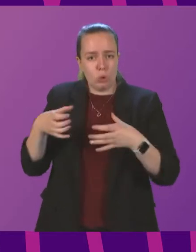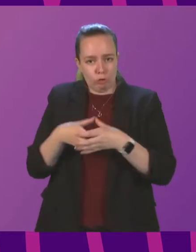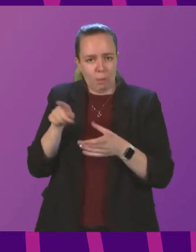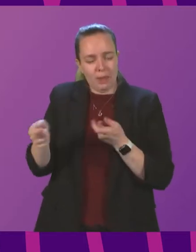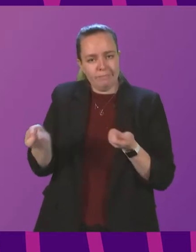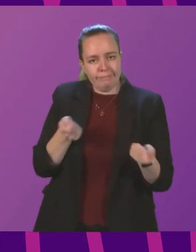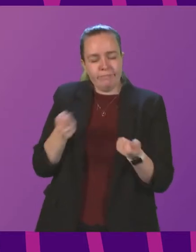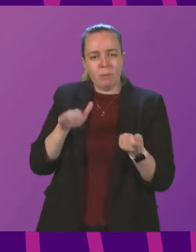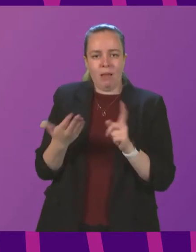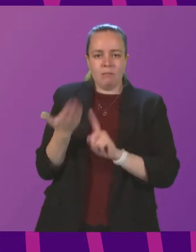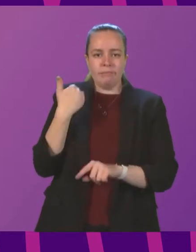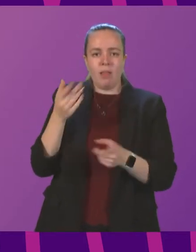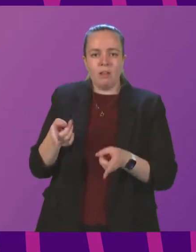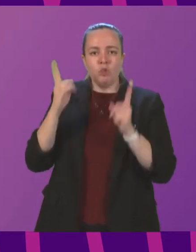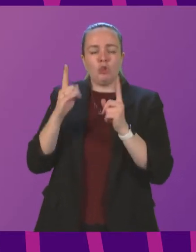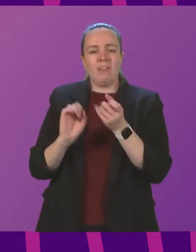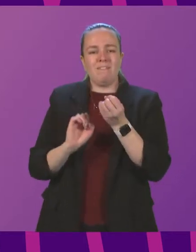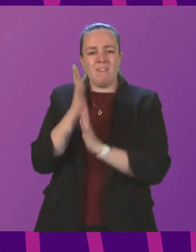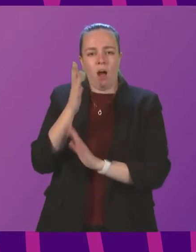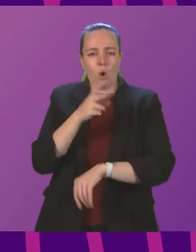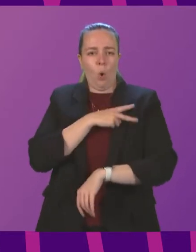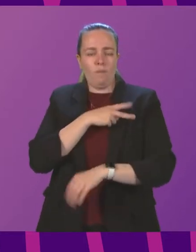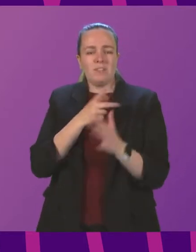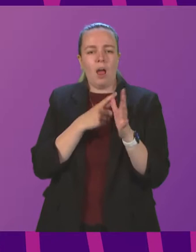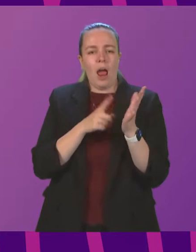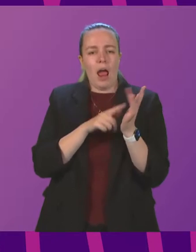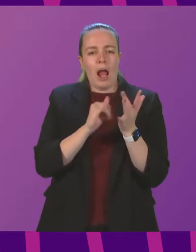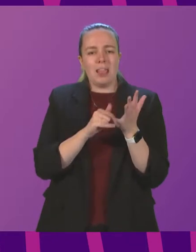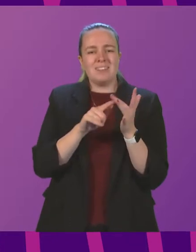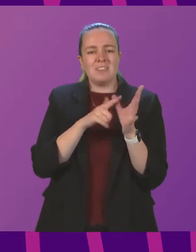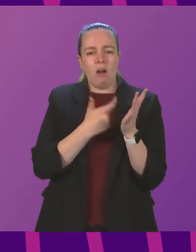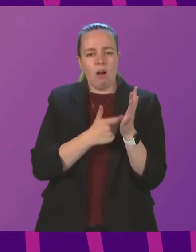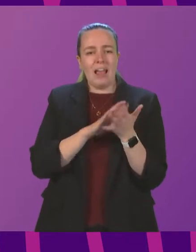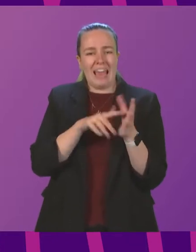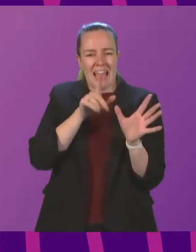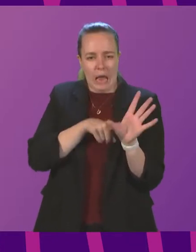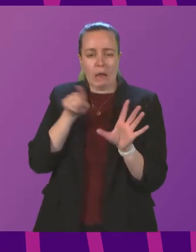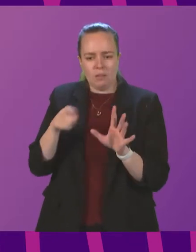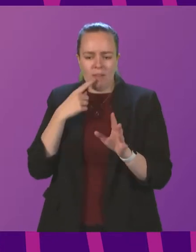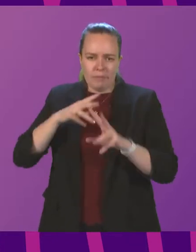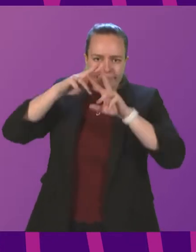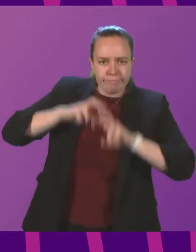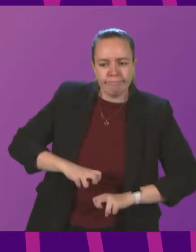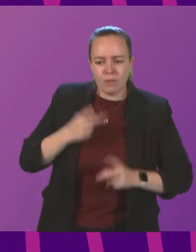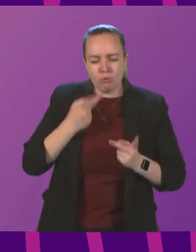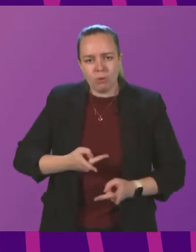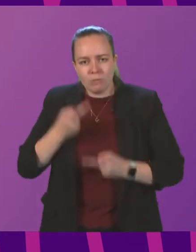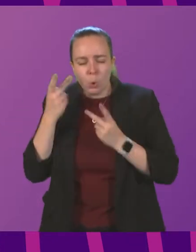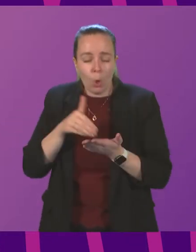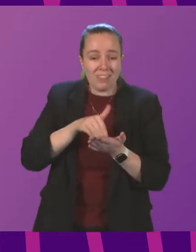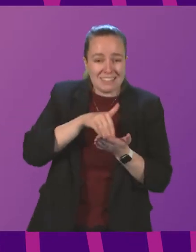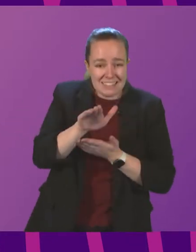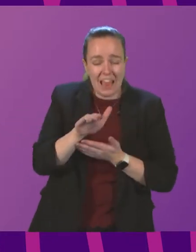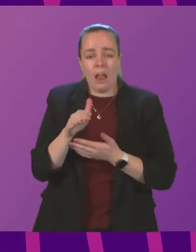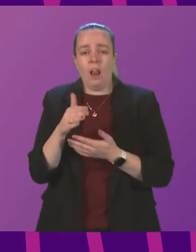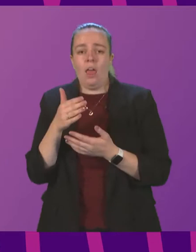chaired by the former Chief Fire Officer, Alistair Hay, and that was to undertake a thorough review of the evidence on the sale and the use of